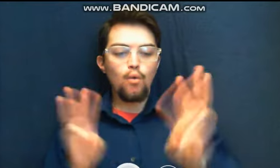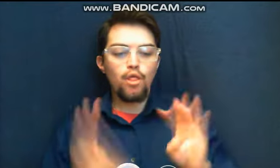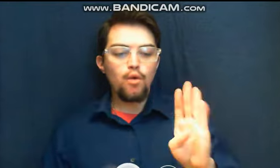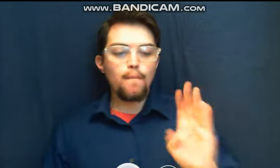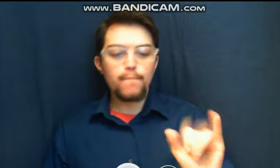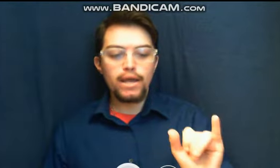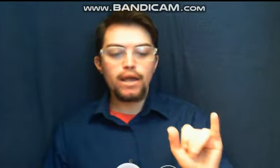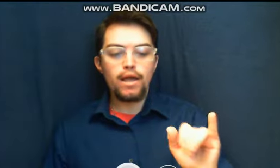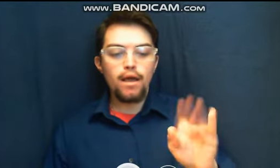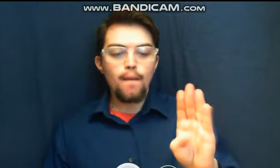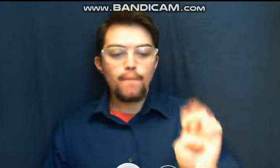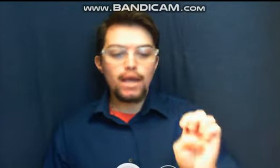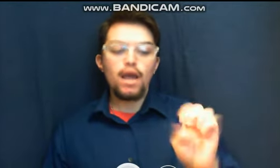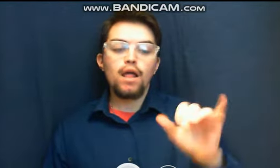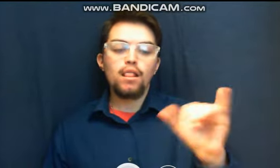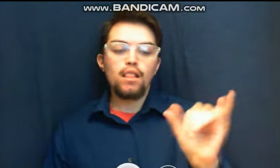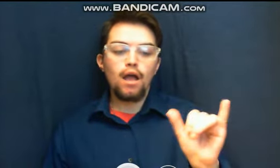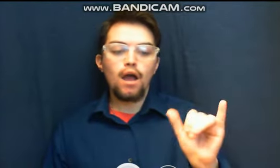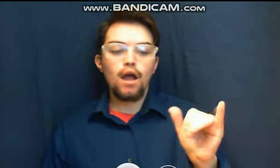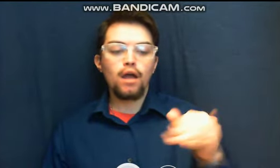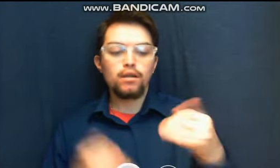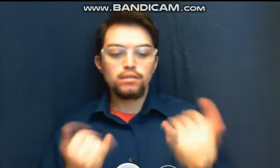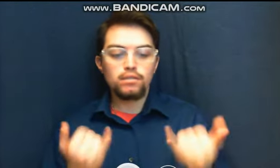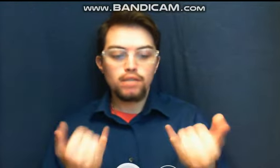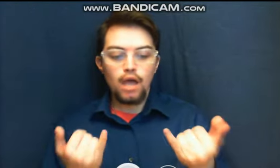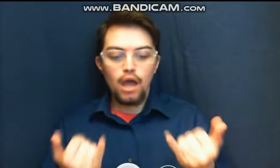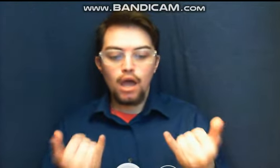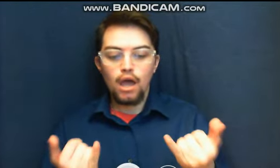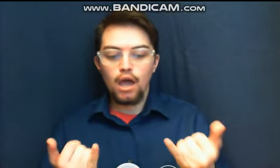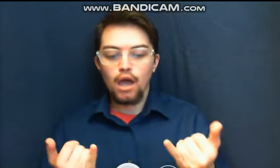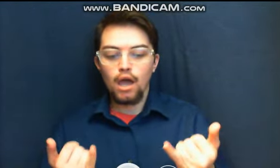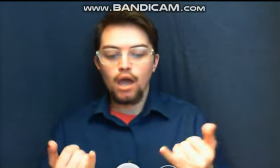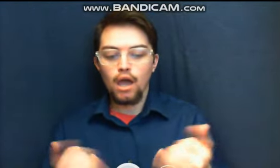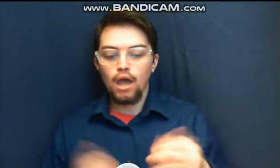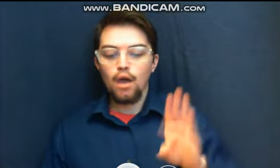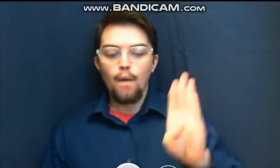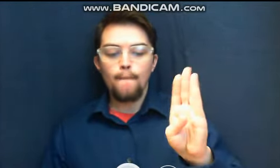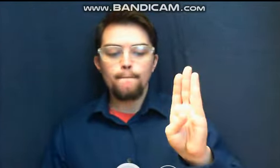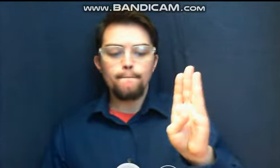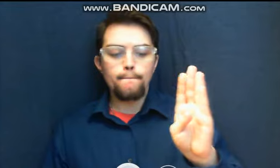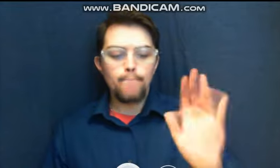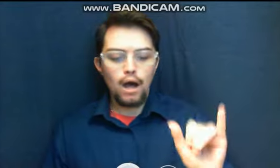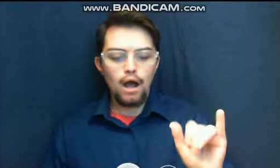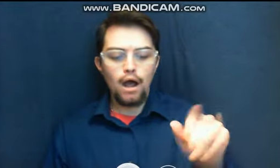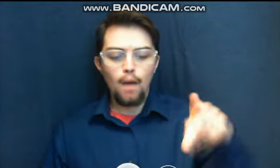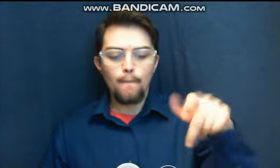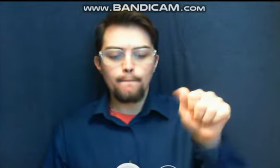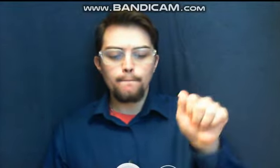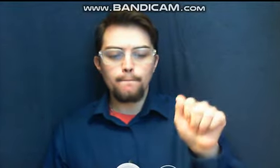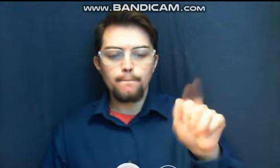illustrated by Kazuko, Kazuko,